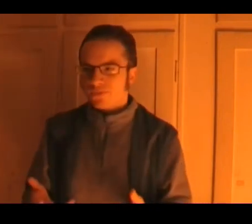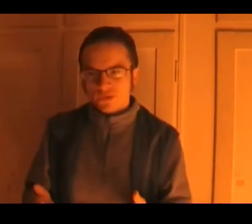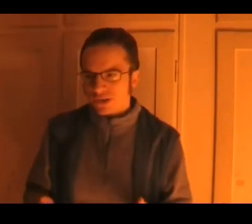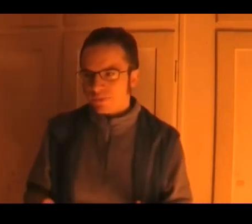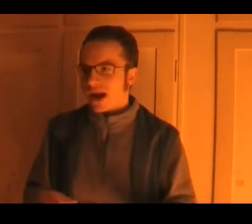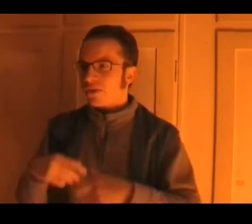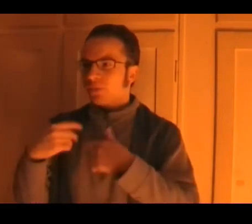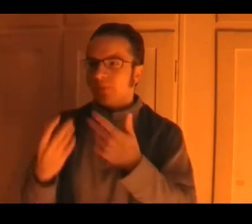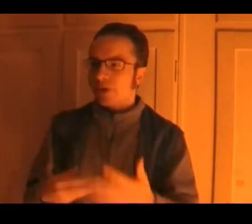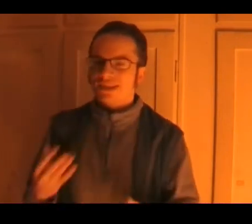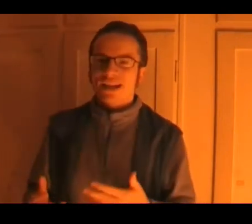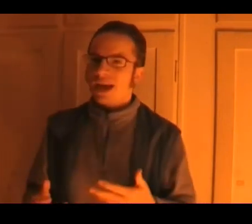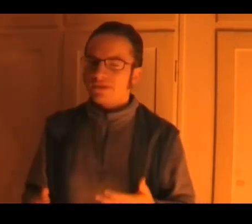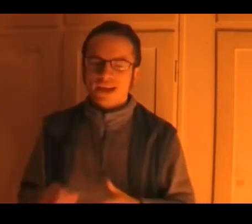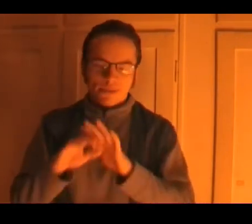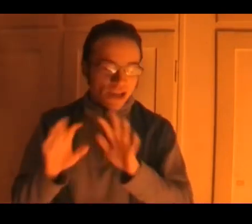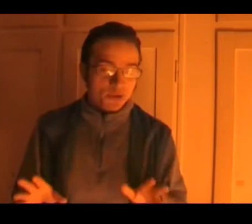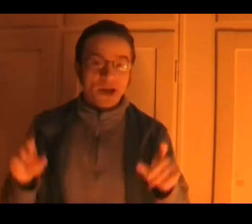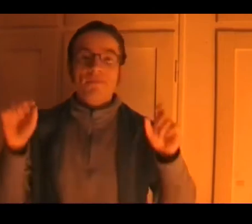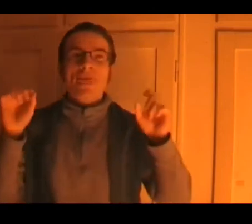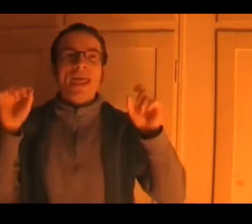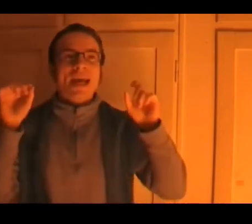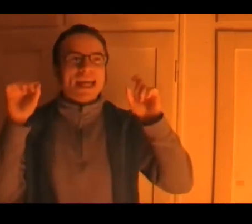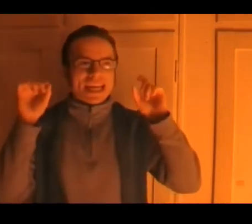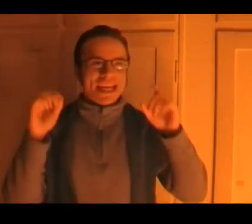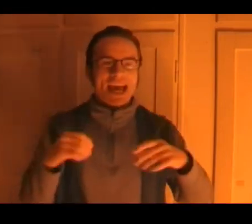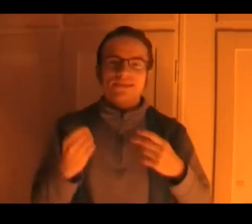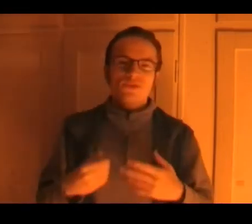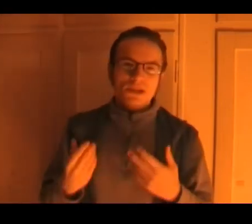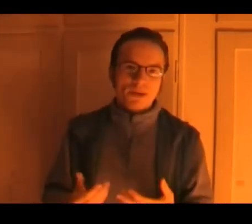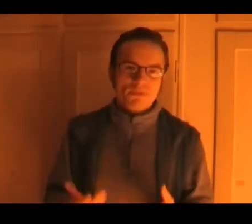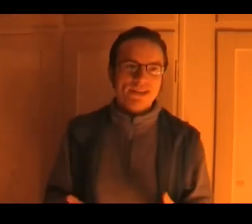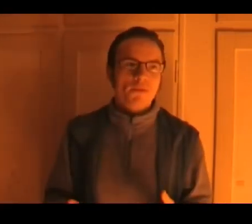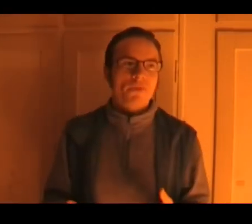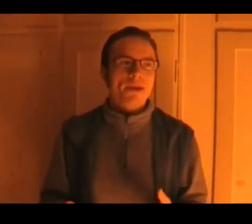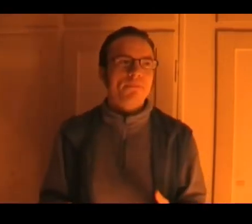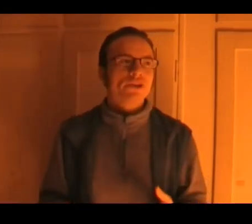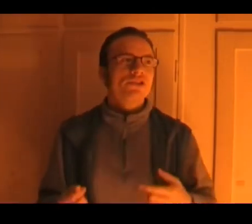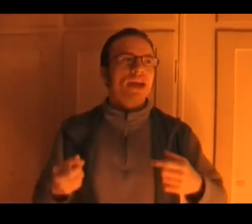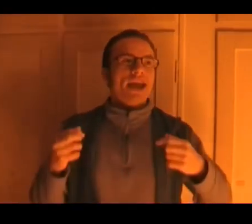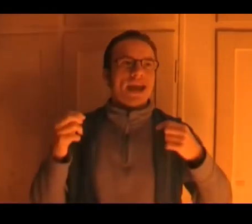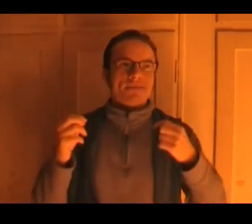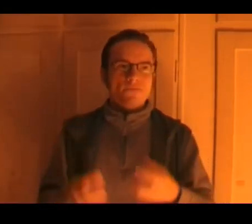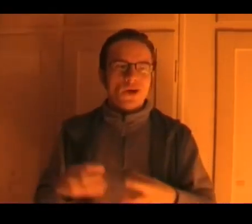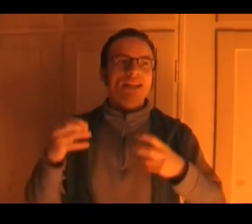footage back or what exactly happens to the camera anyway it hasn't really been built up that much and frankly